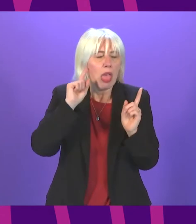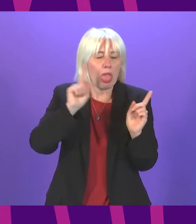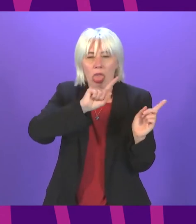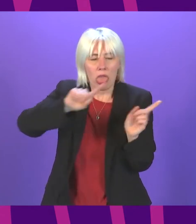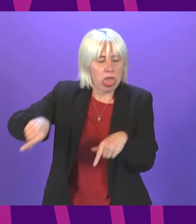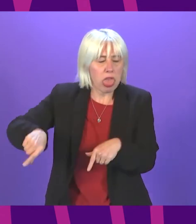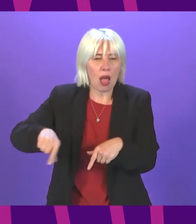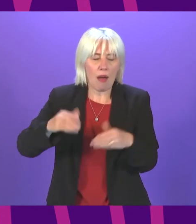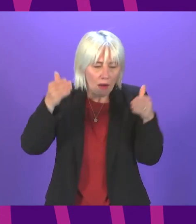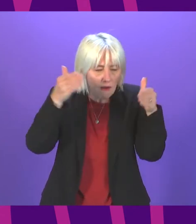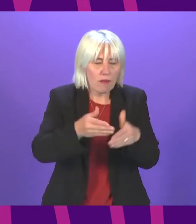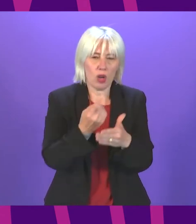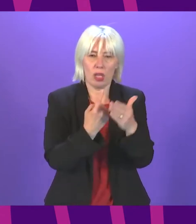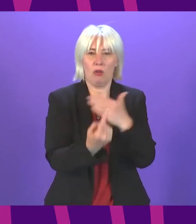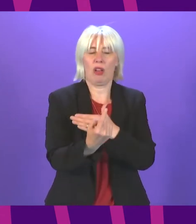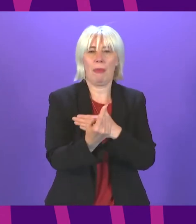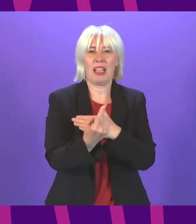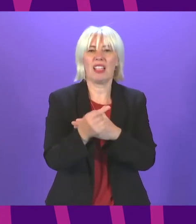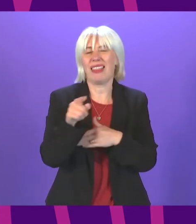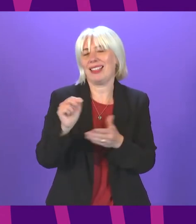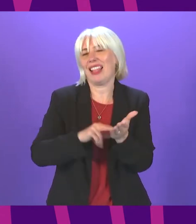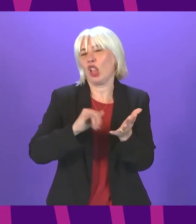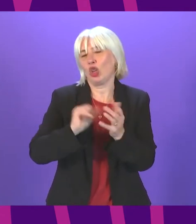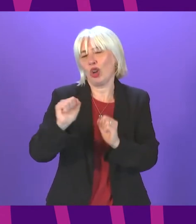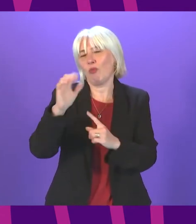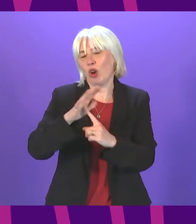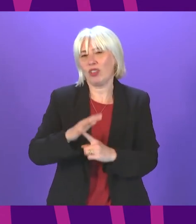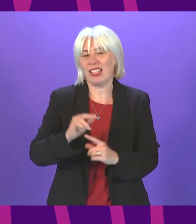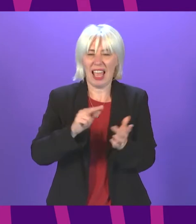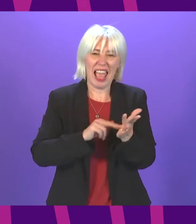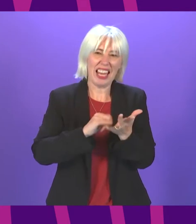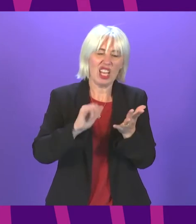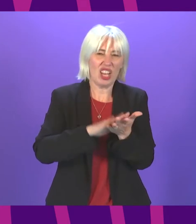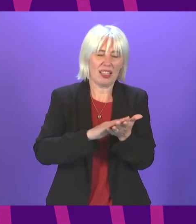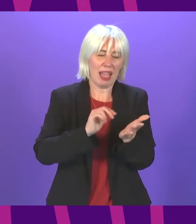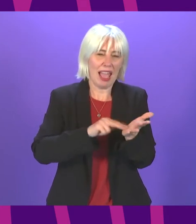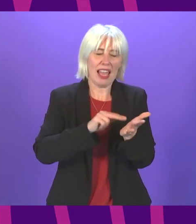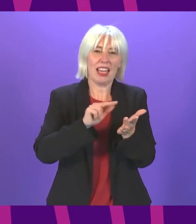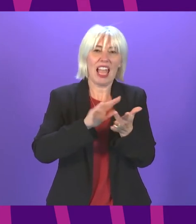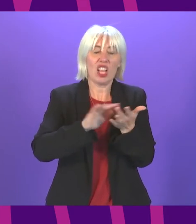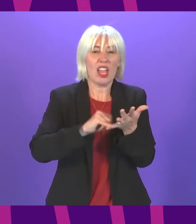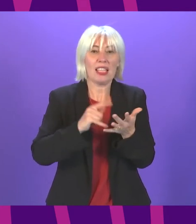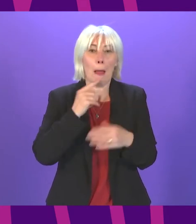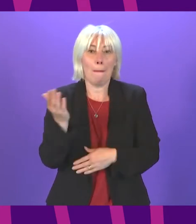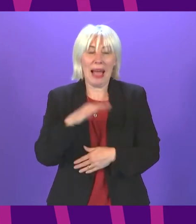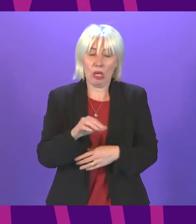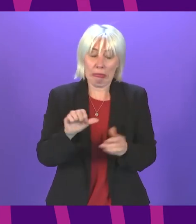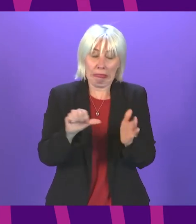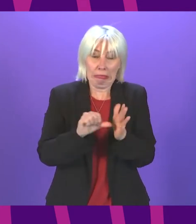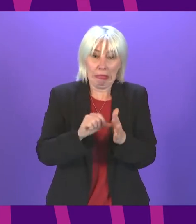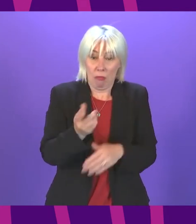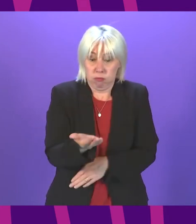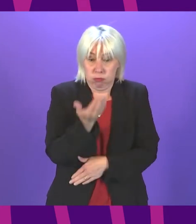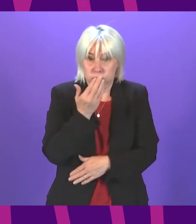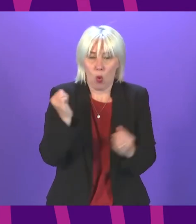about Nicola Sturgeon and her priorities. When our NHS is on the brink of a fresh winter crisis and our economic recovery hangs in the balance